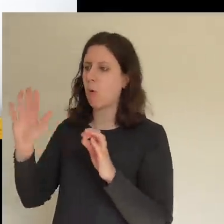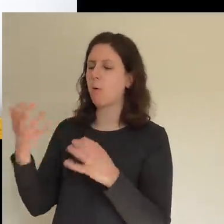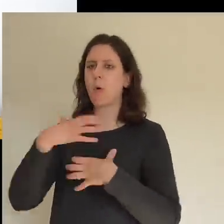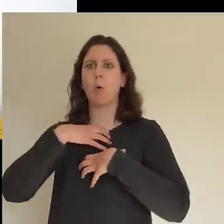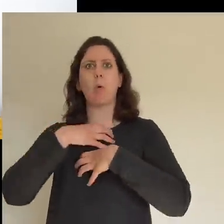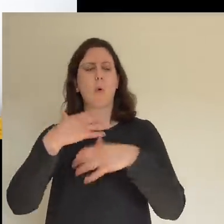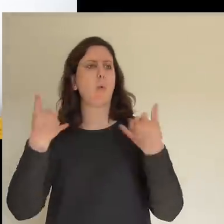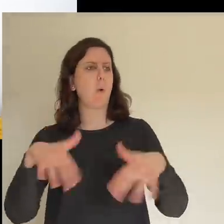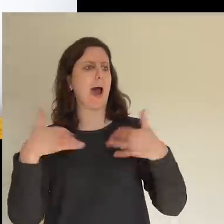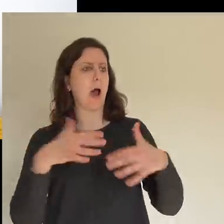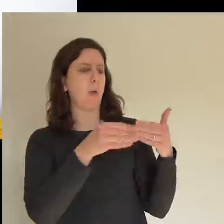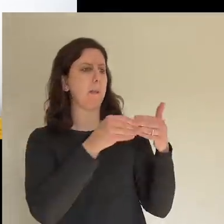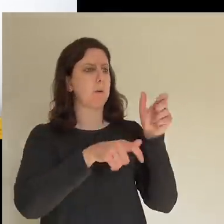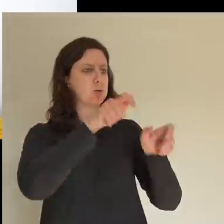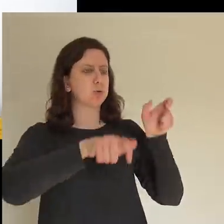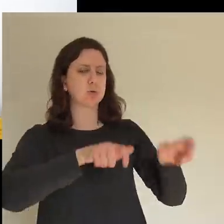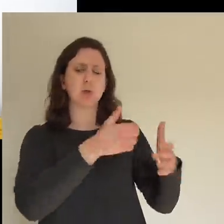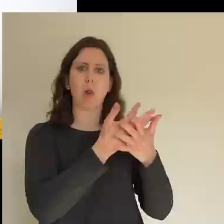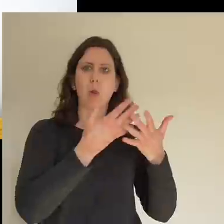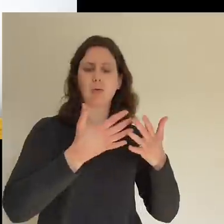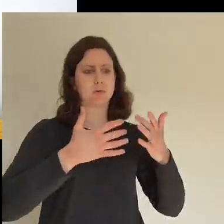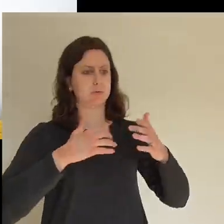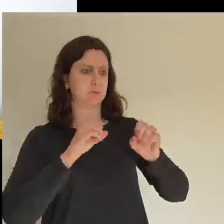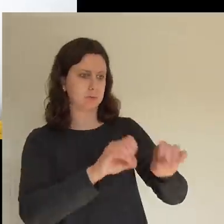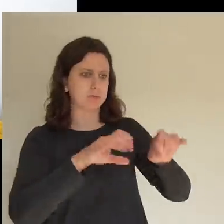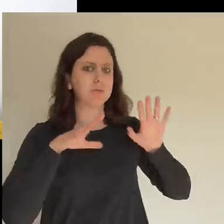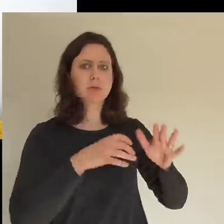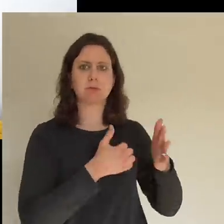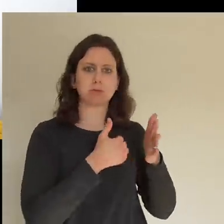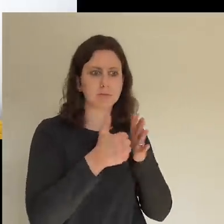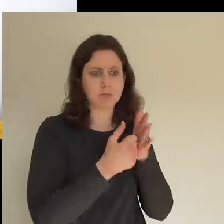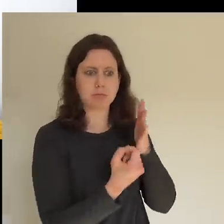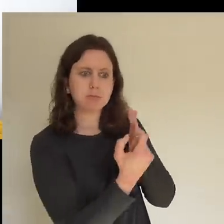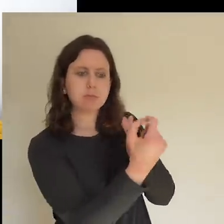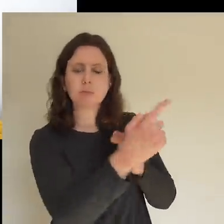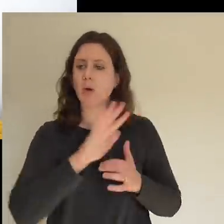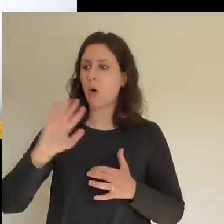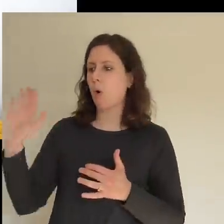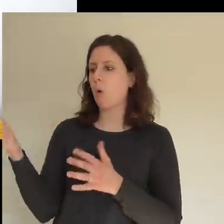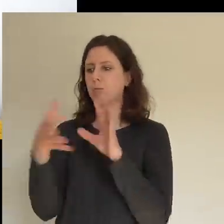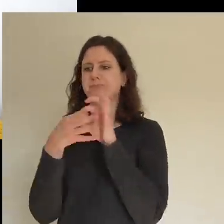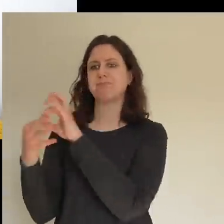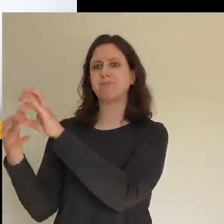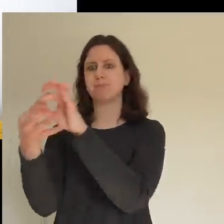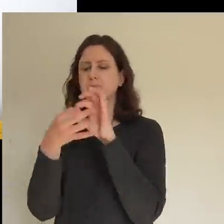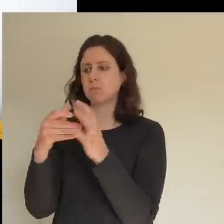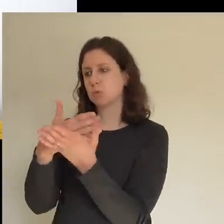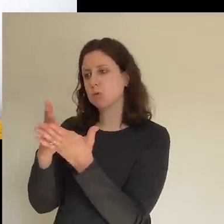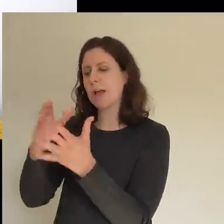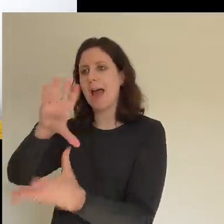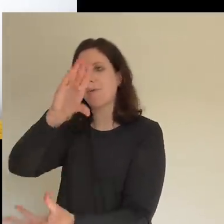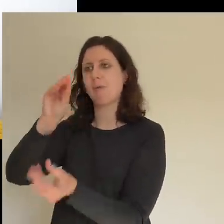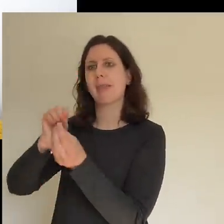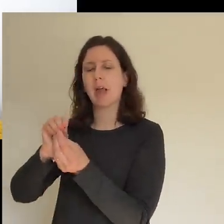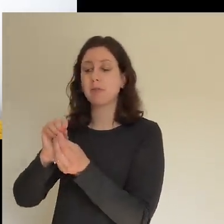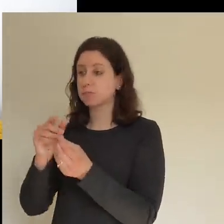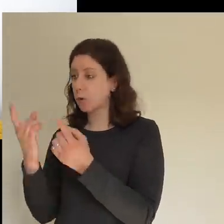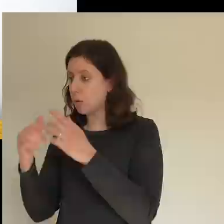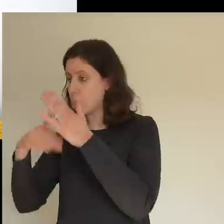many wonders and signs performed by the apostles. All the believers were together and had everything in common. They sold property and possessions to